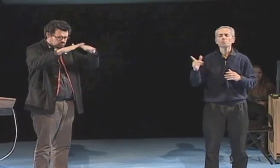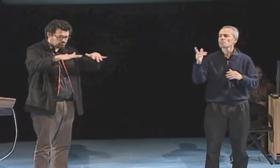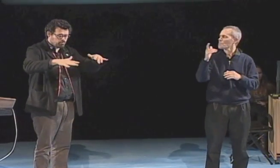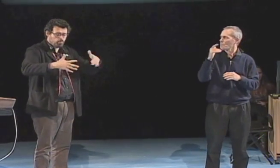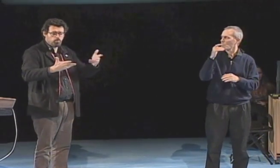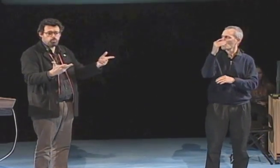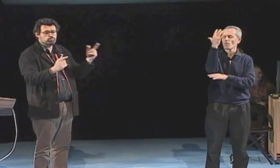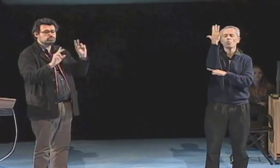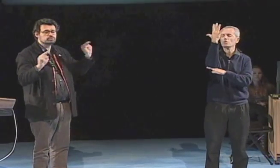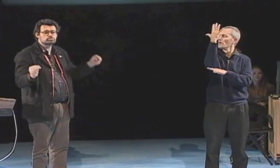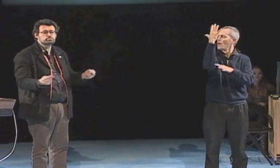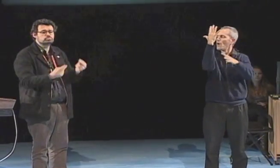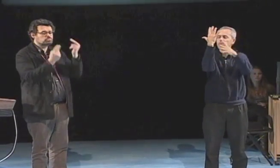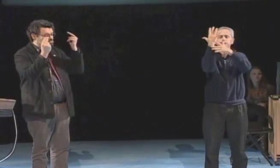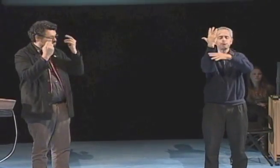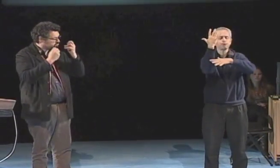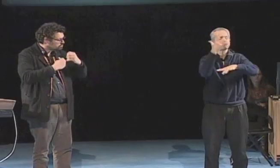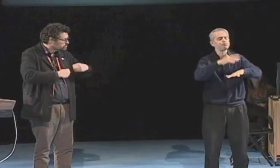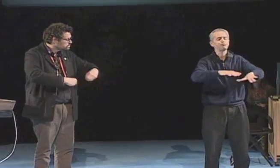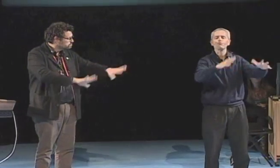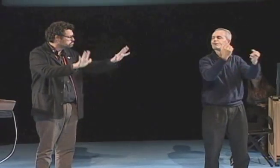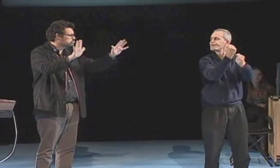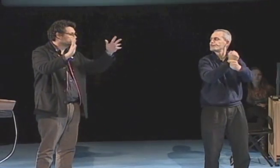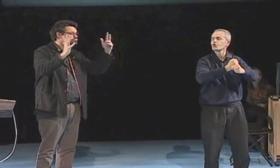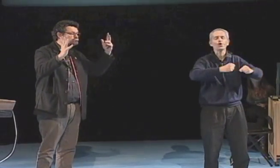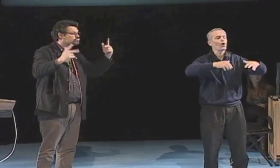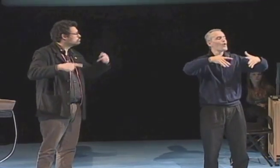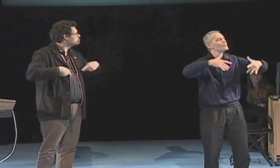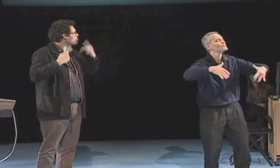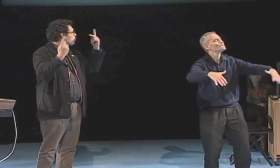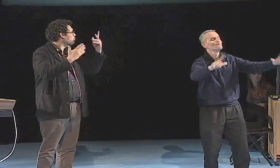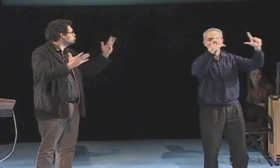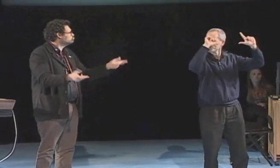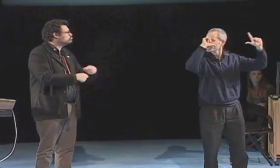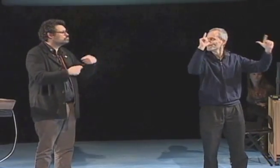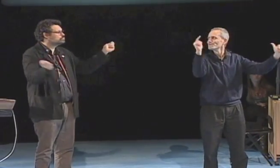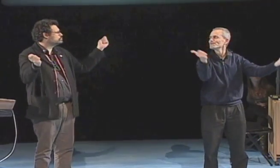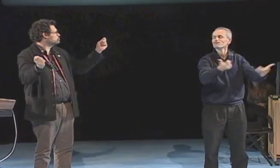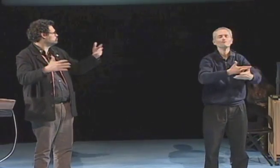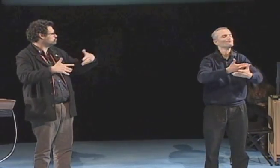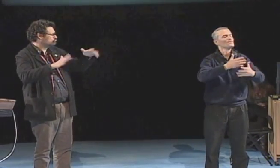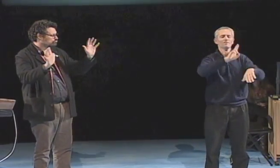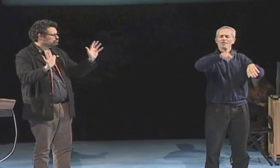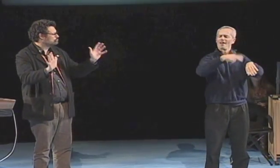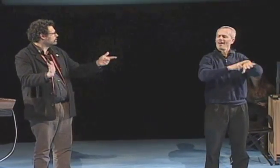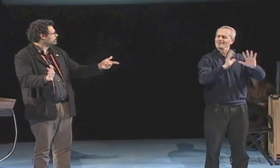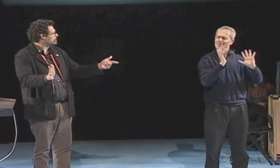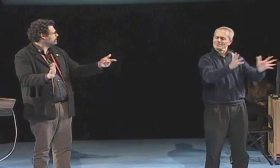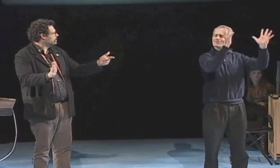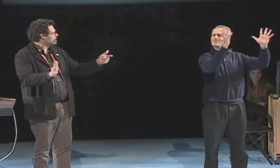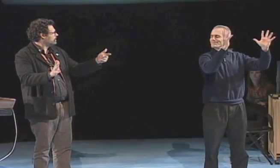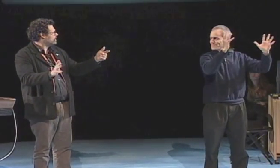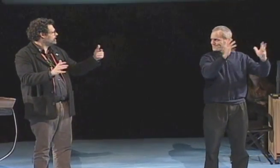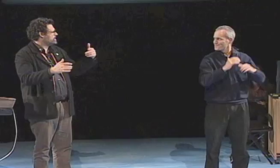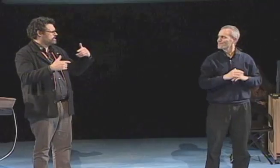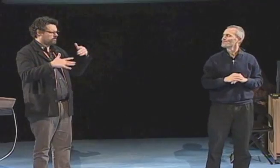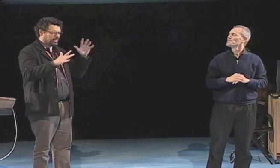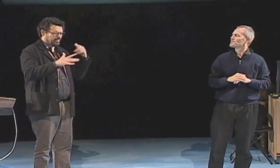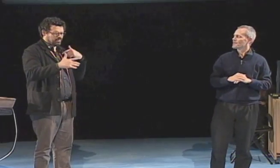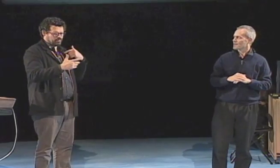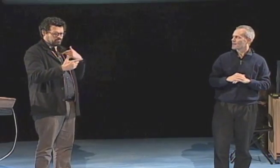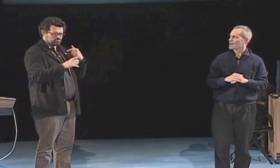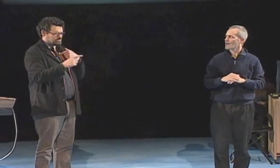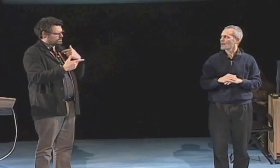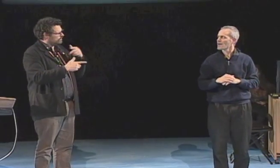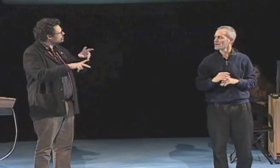Compressing a tree into a cube. So I set my piece up in a lovely park-like setting in